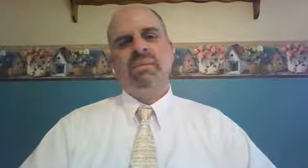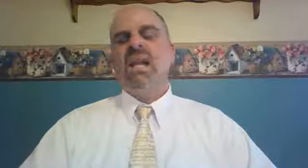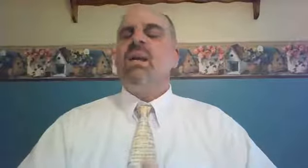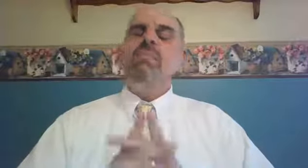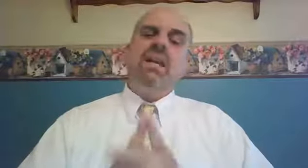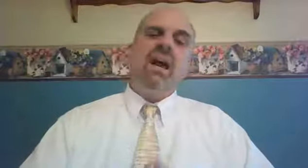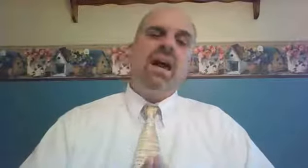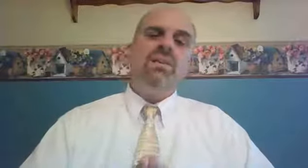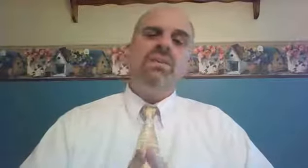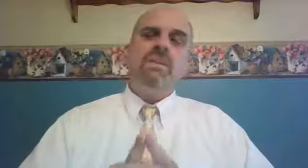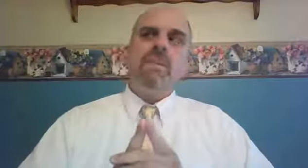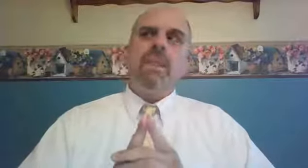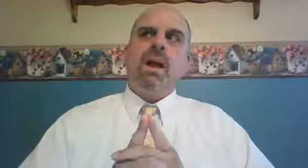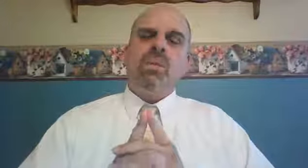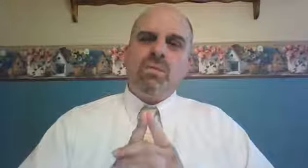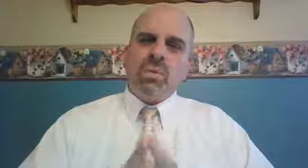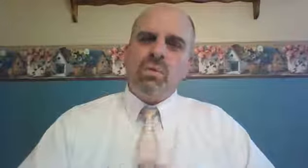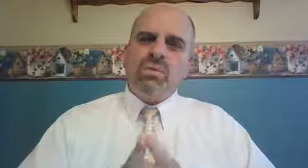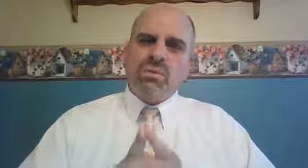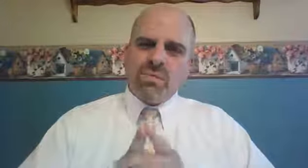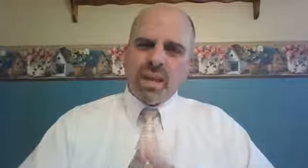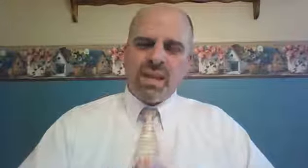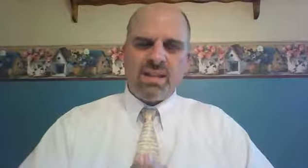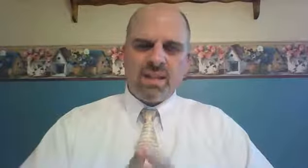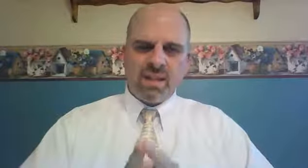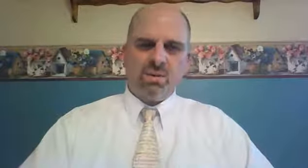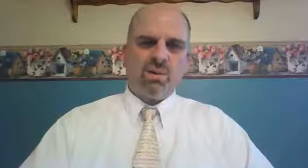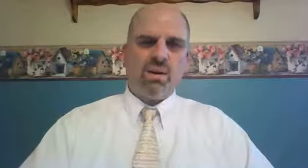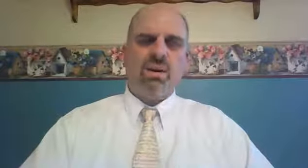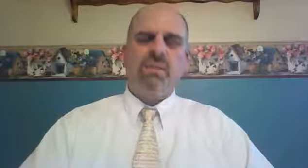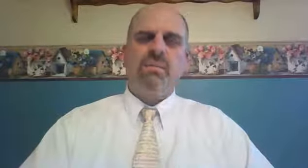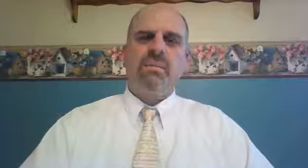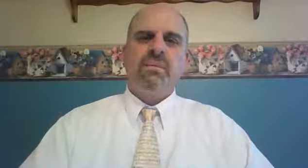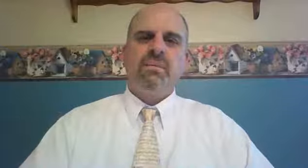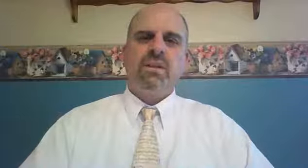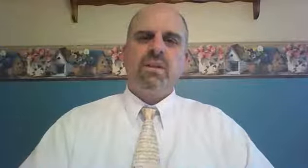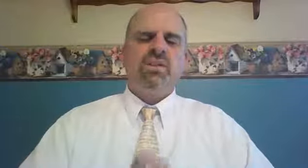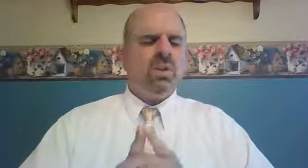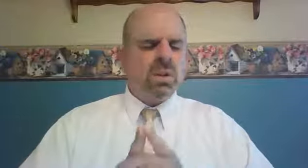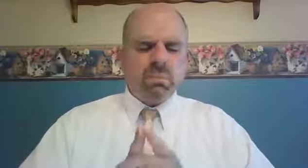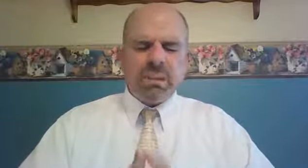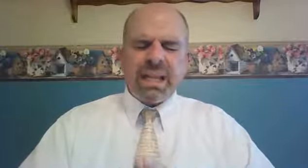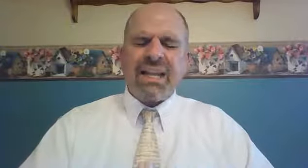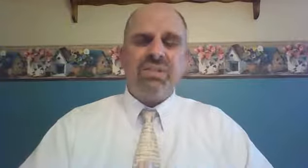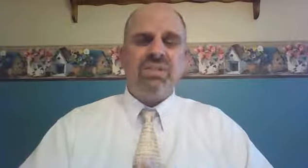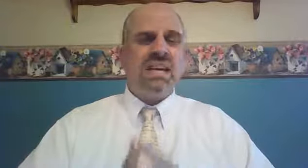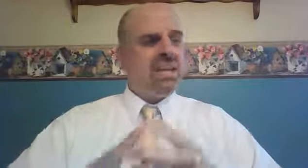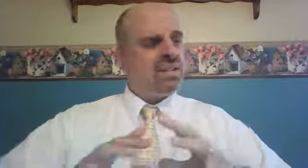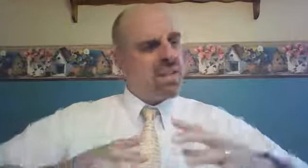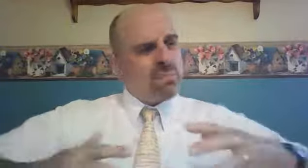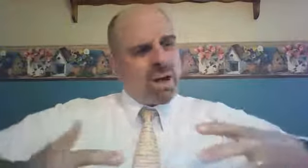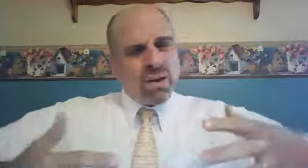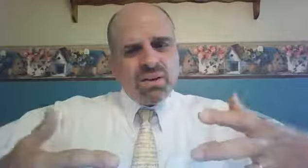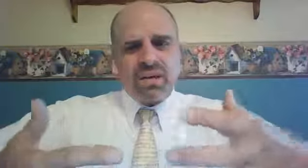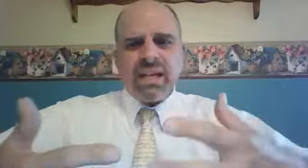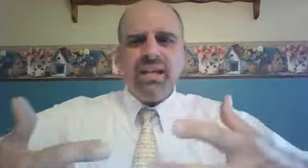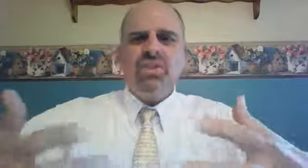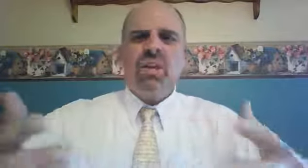Because of Ruth's faith in the Lord, she was blessed to come under his